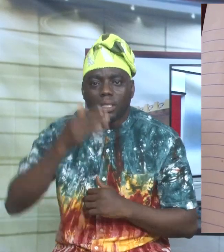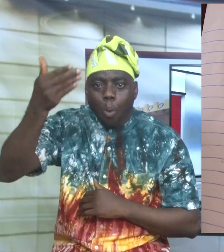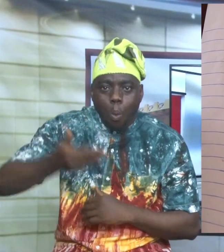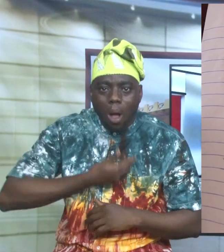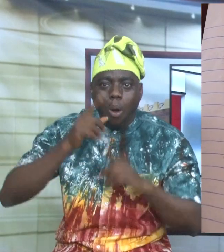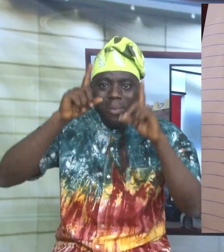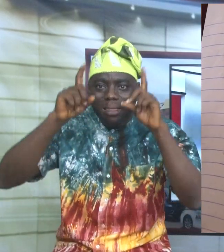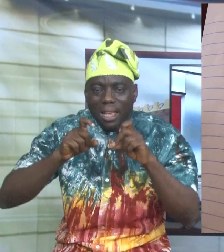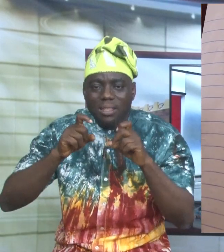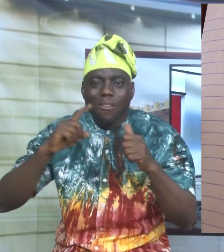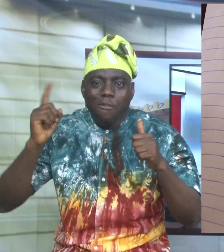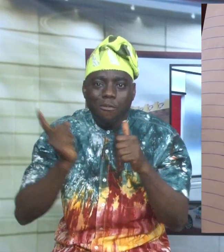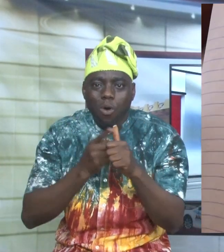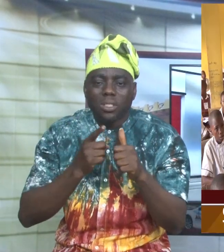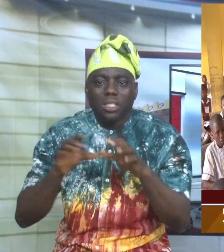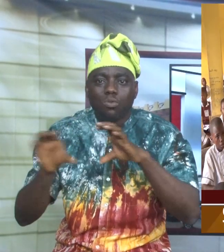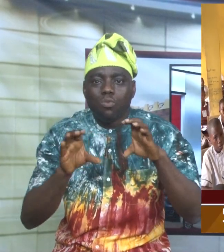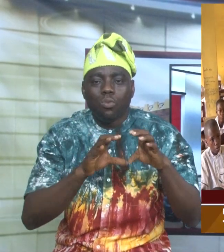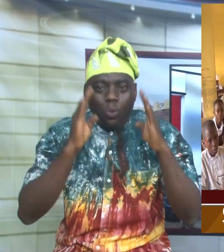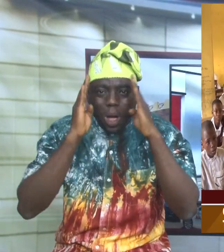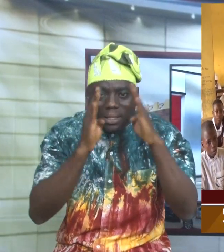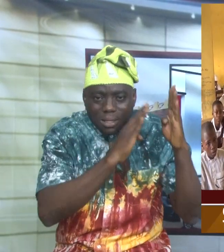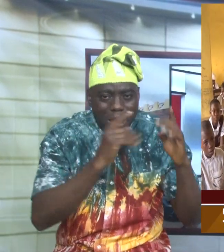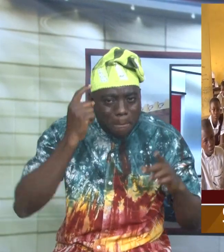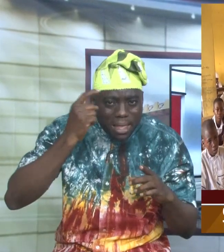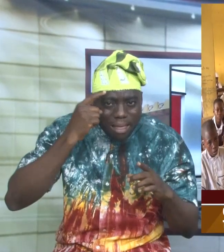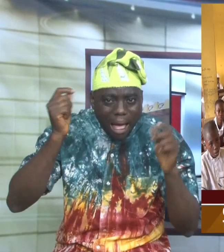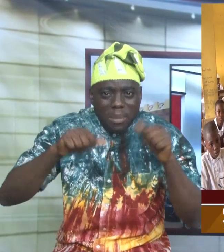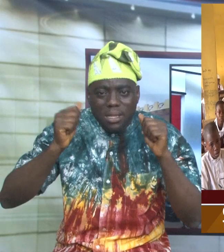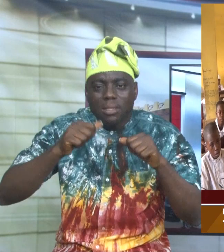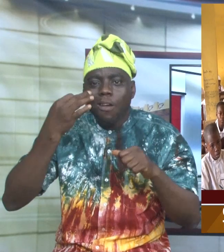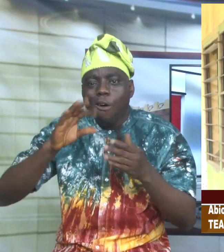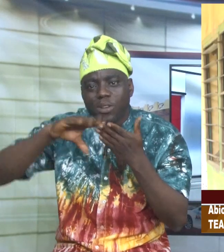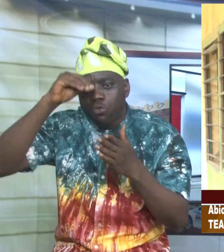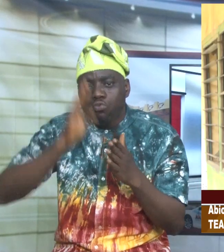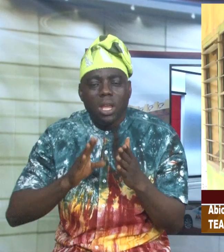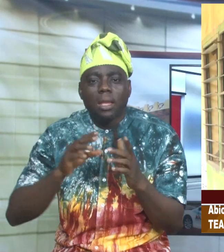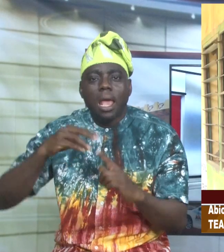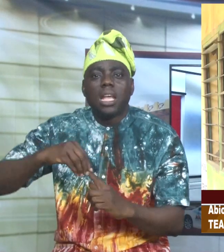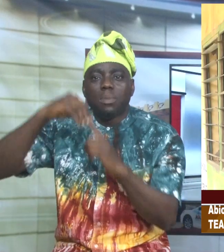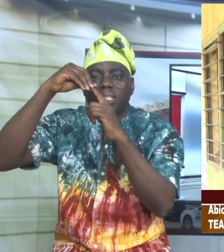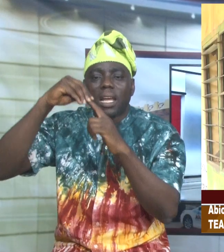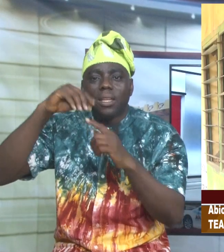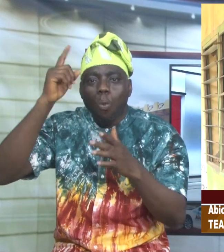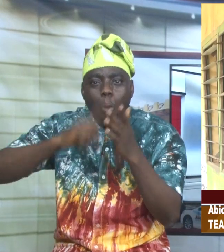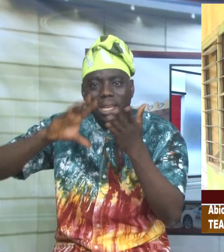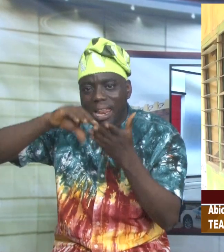is a fourth step towards assessing the mental abilities of the students, especially on what they learned in the last